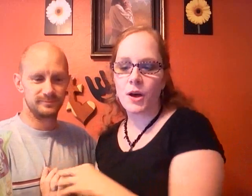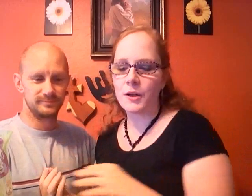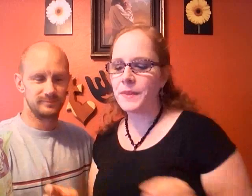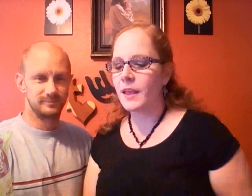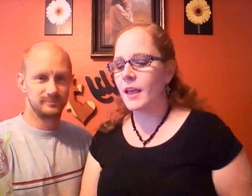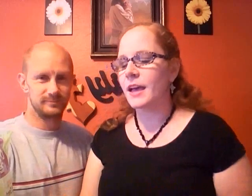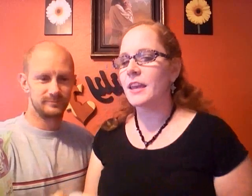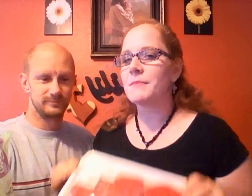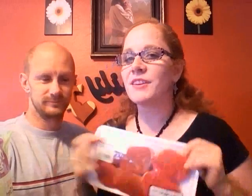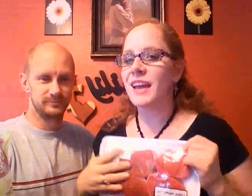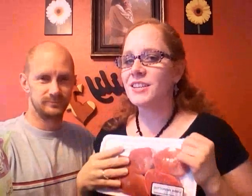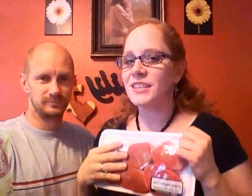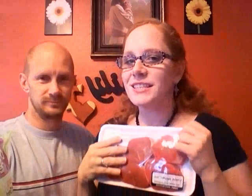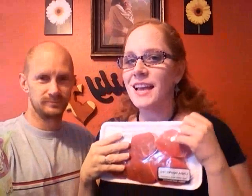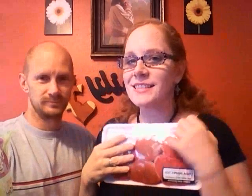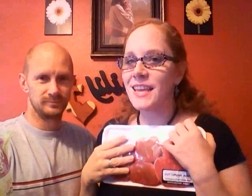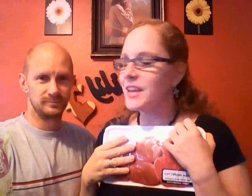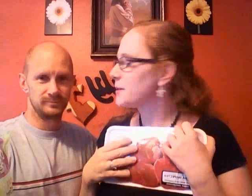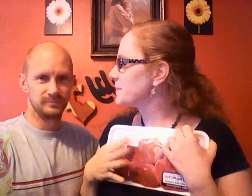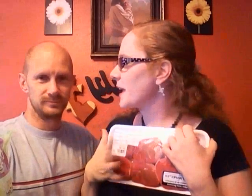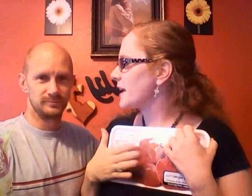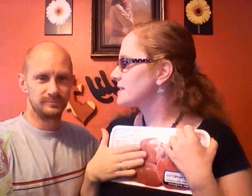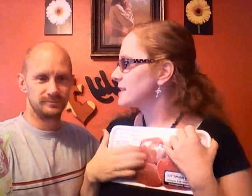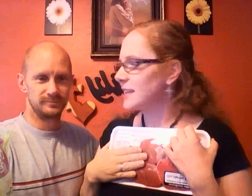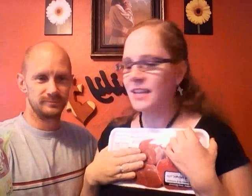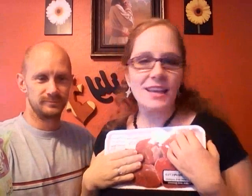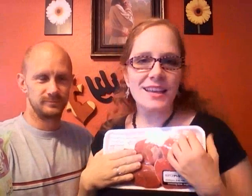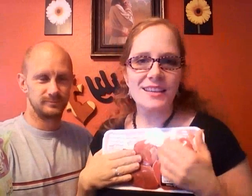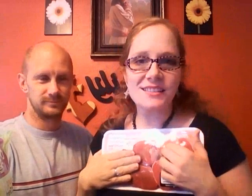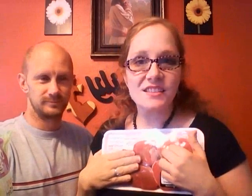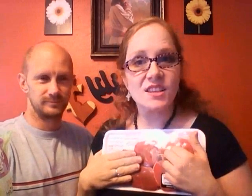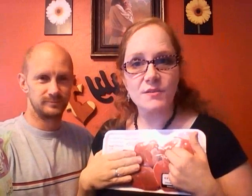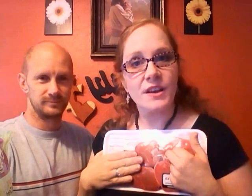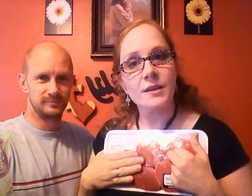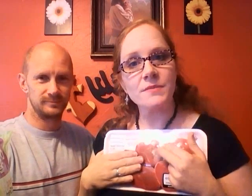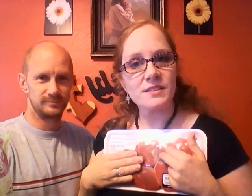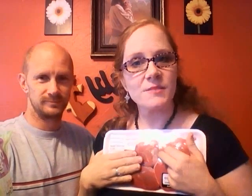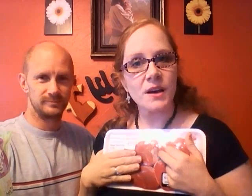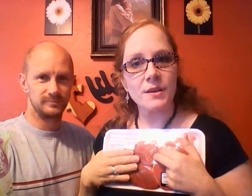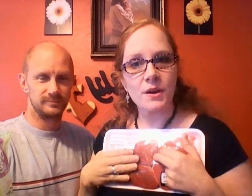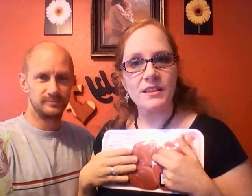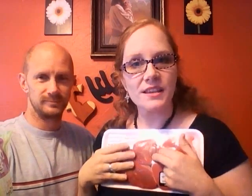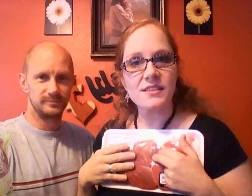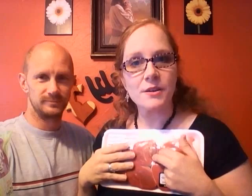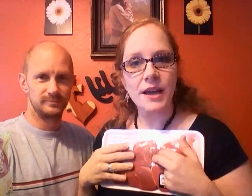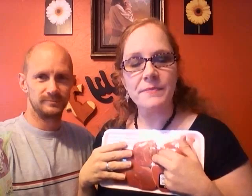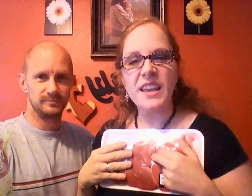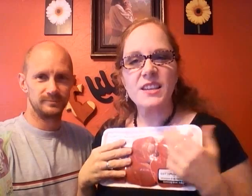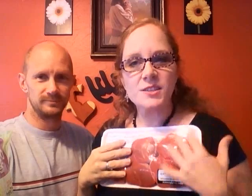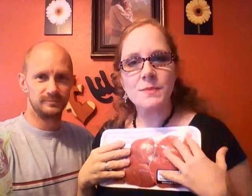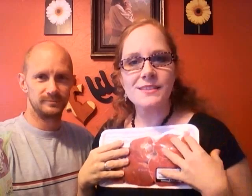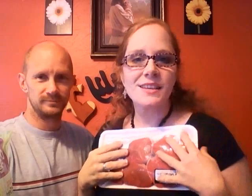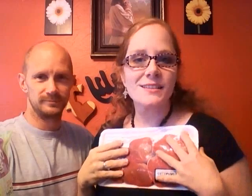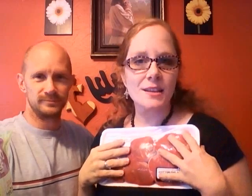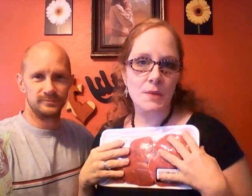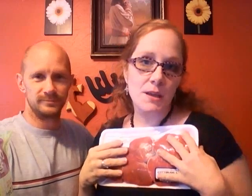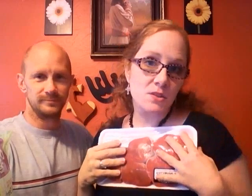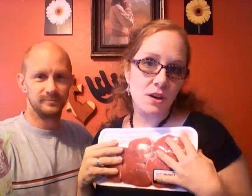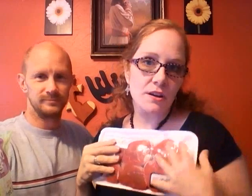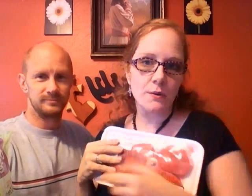Paul and I'm going to actually test him and see is this good for him does his body want this okay just basic is it gonna make him stronger